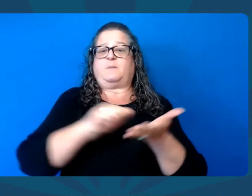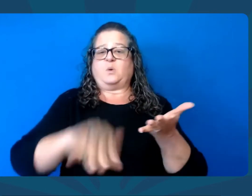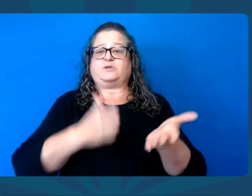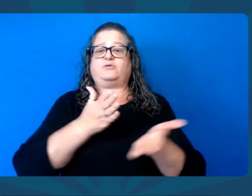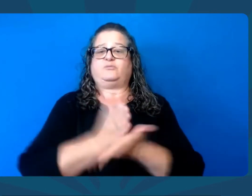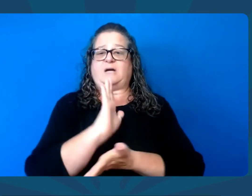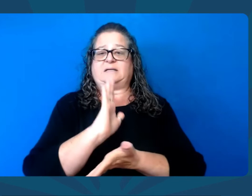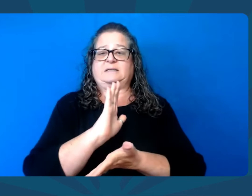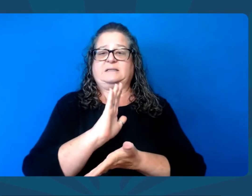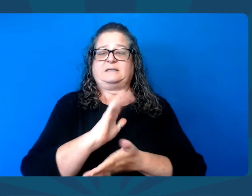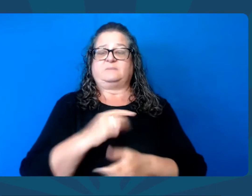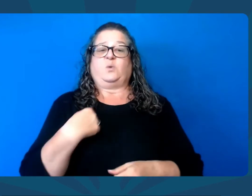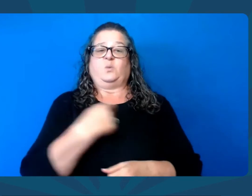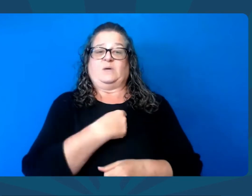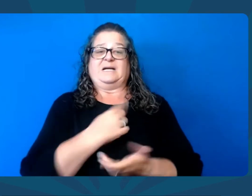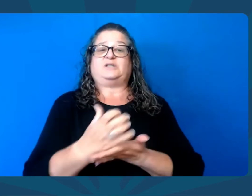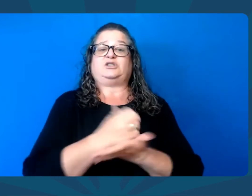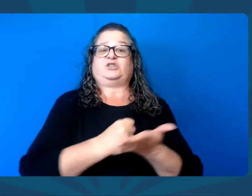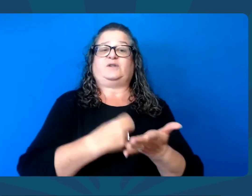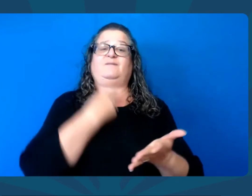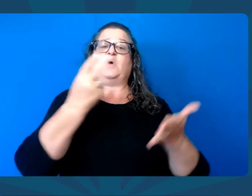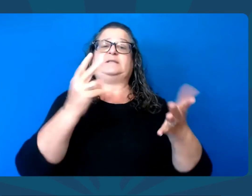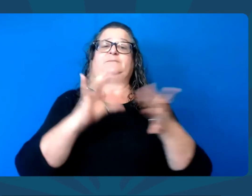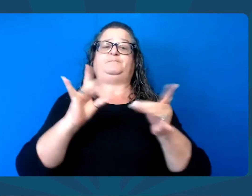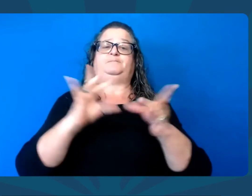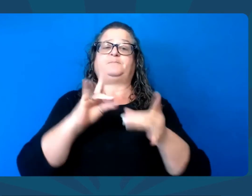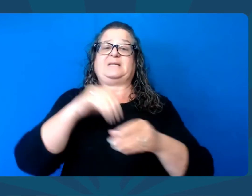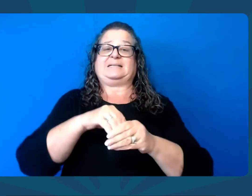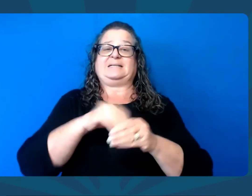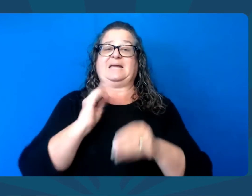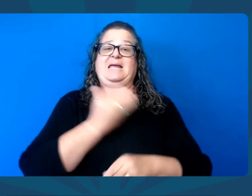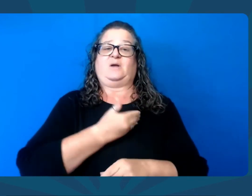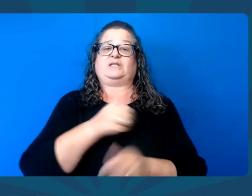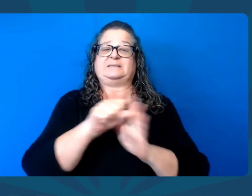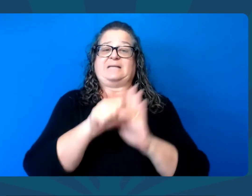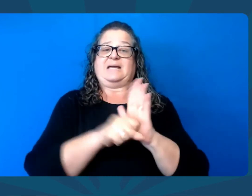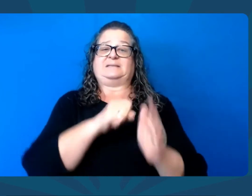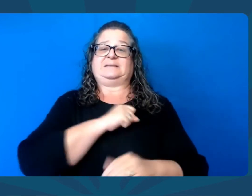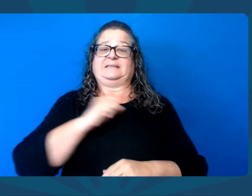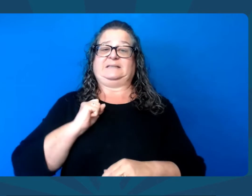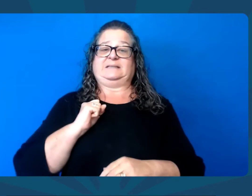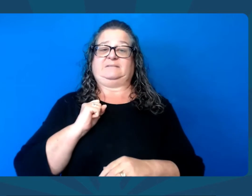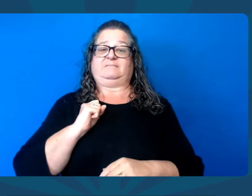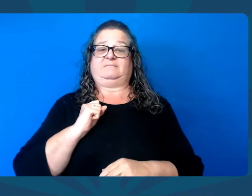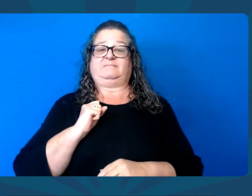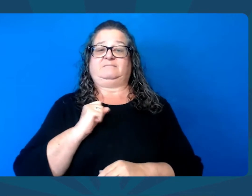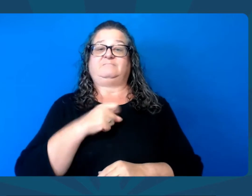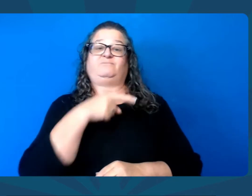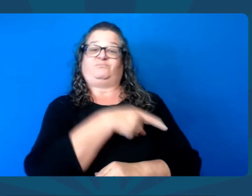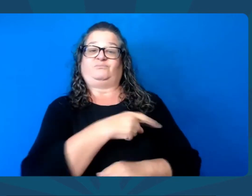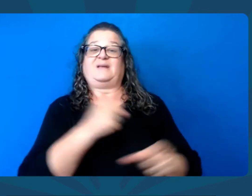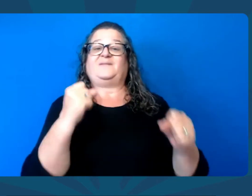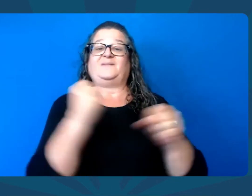health care, including reproductive rights. We deserve a voice in our state Senate,